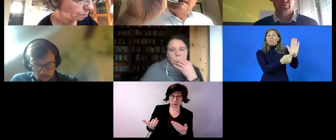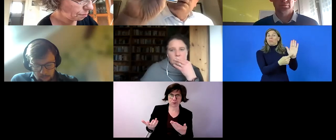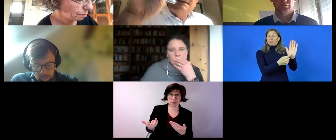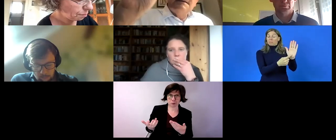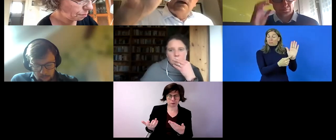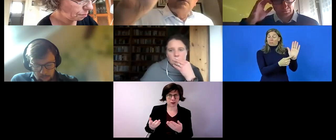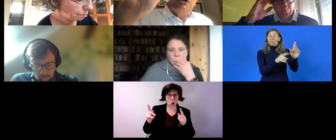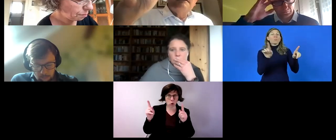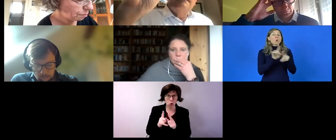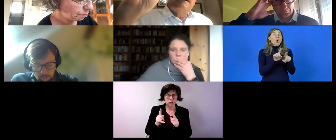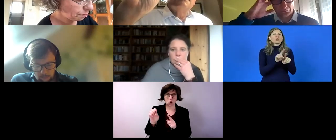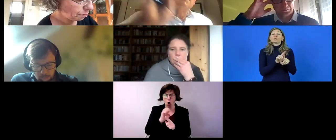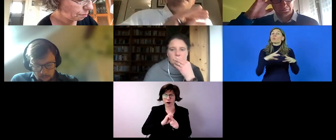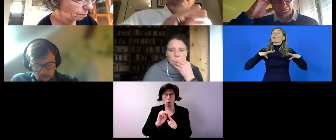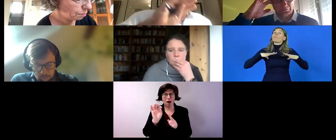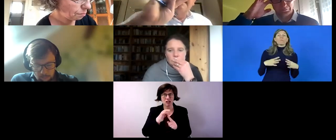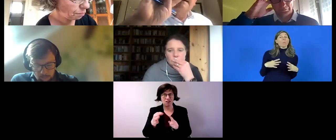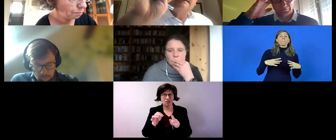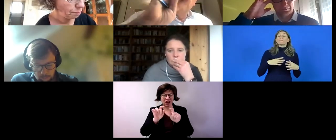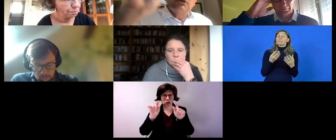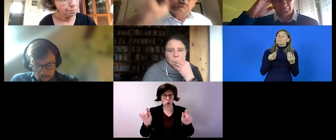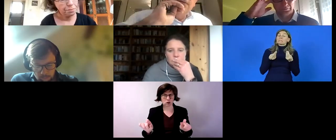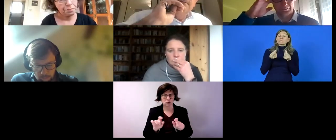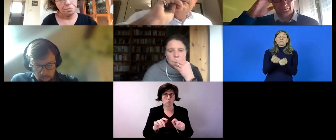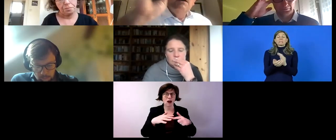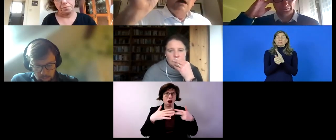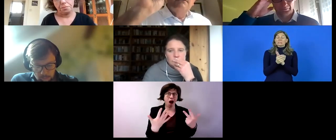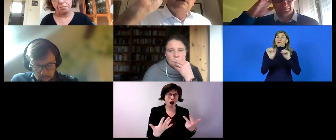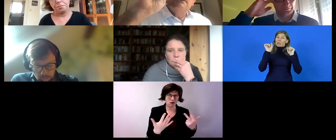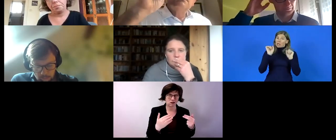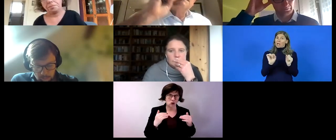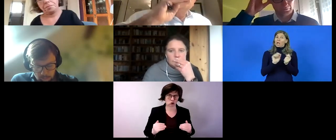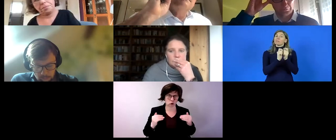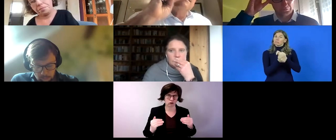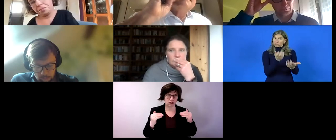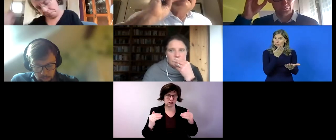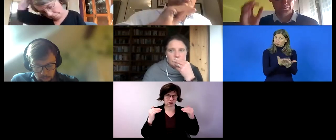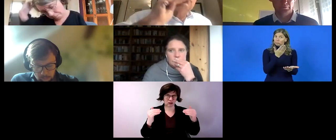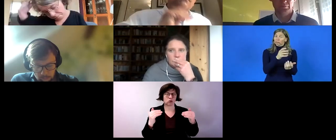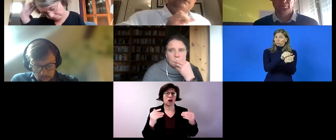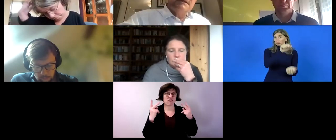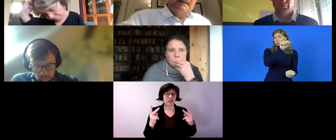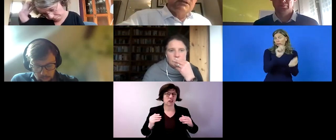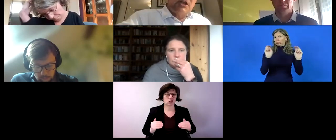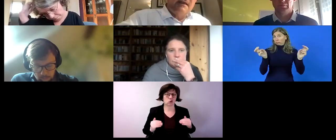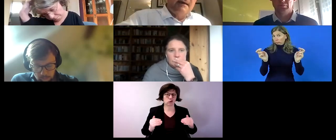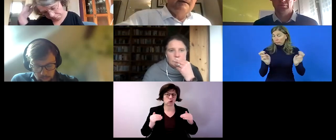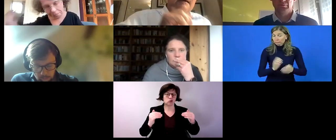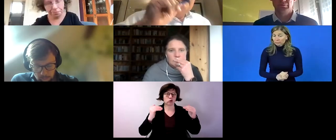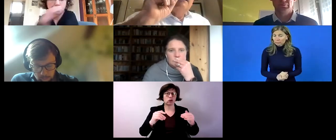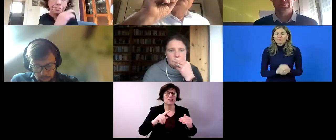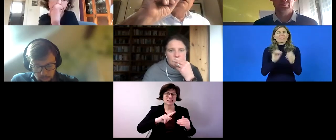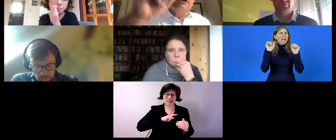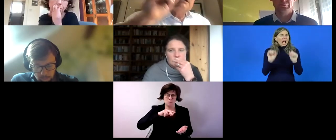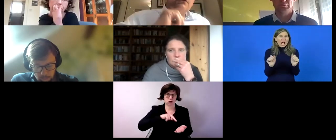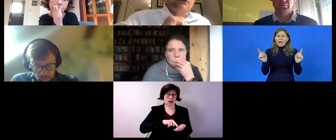and knowledge for example shortly um uh explained the